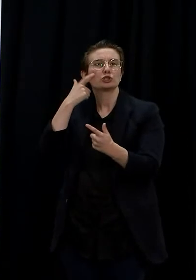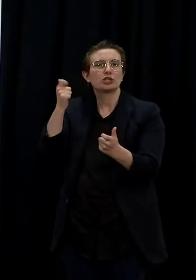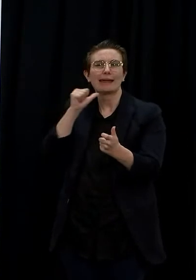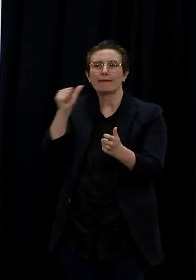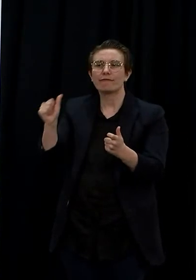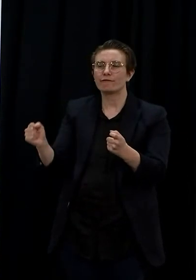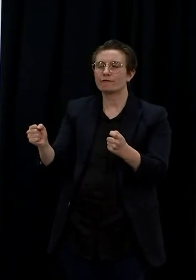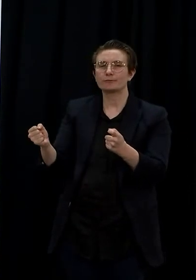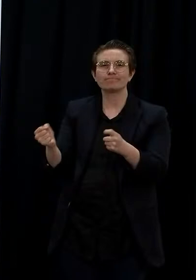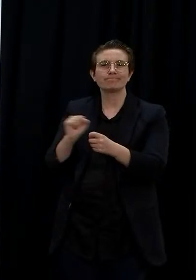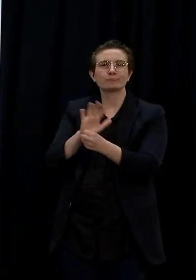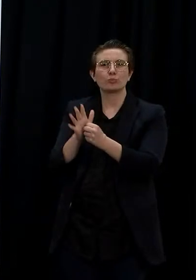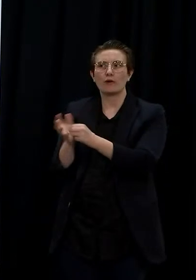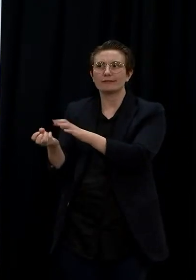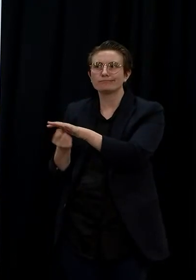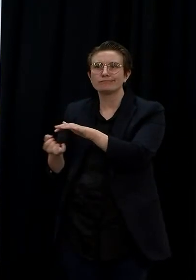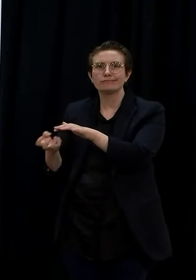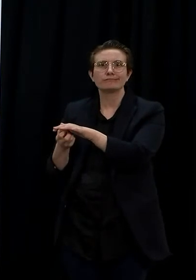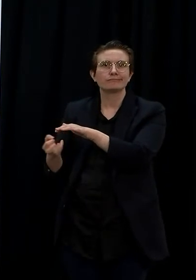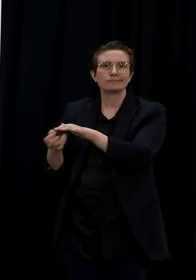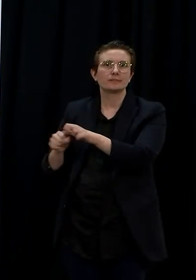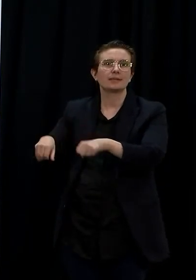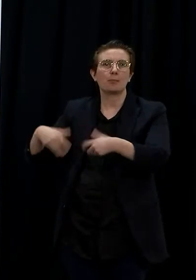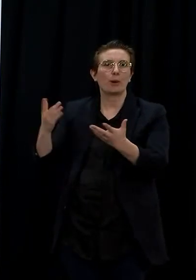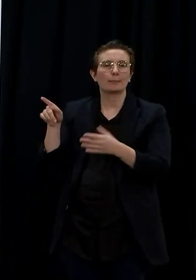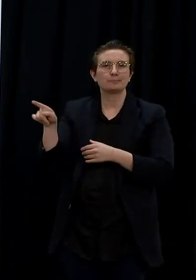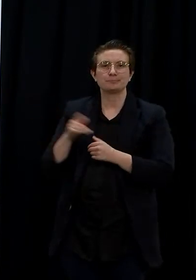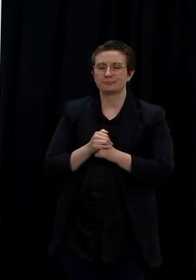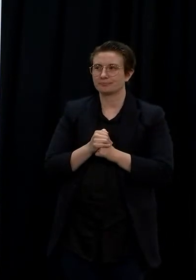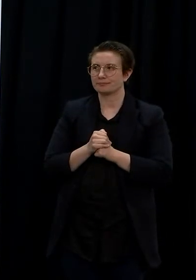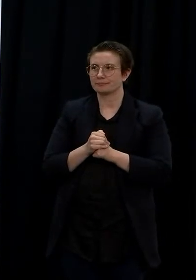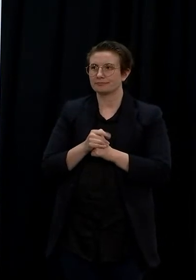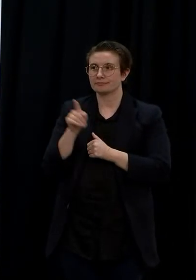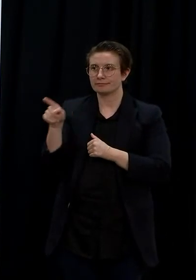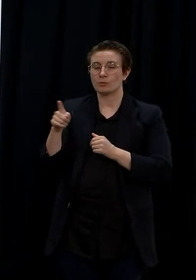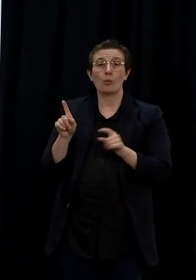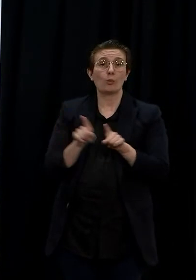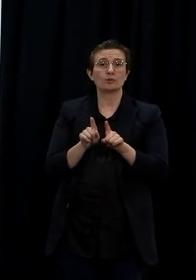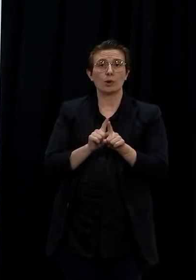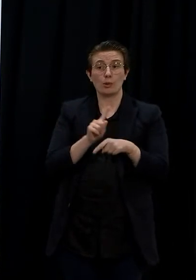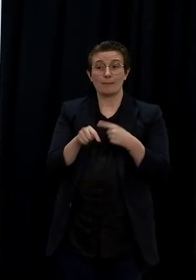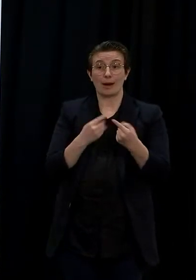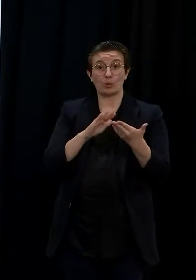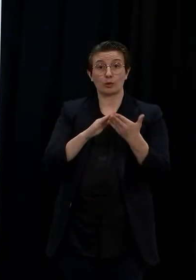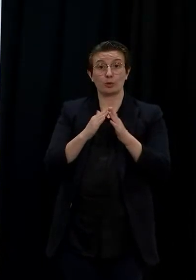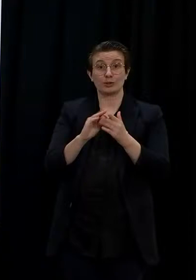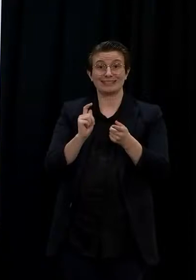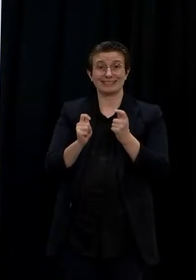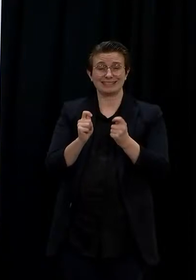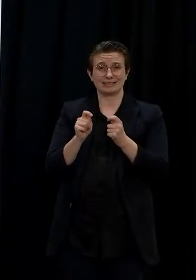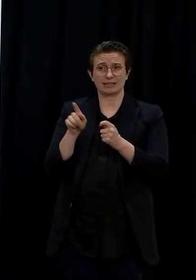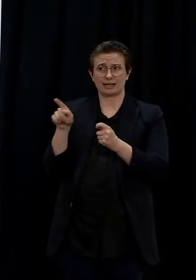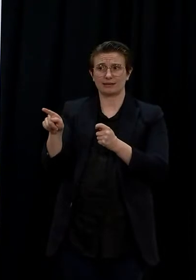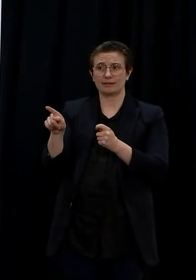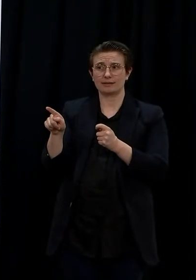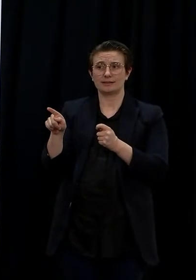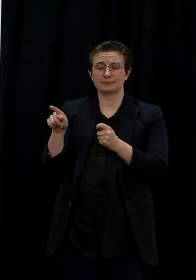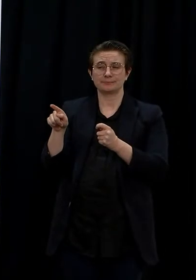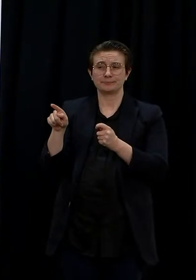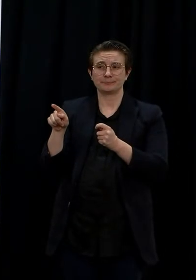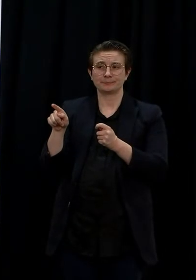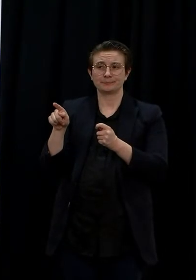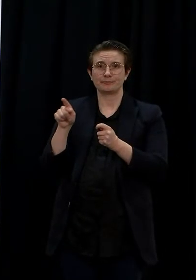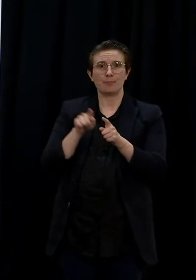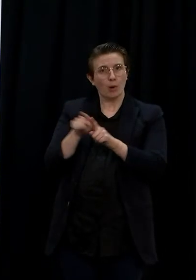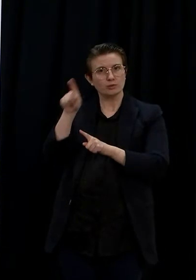workplace cases are actually being brought in outside of the workplace and then there happens to be limited transmission within those workplaces.